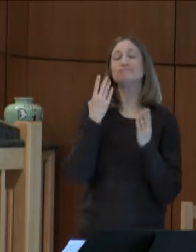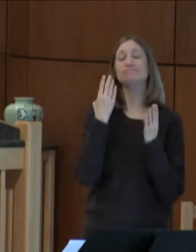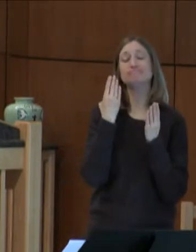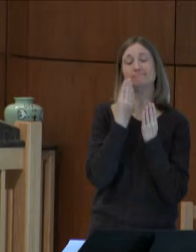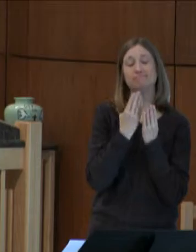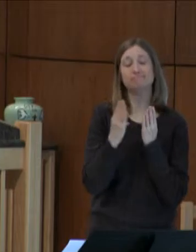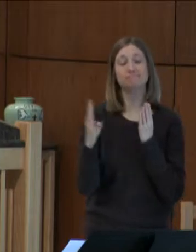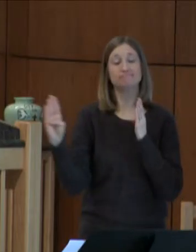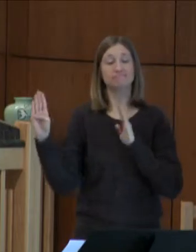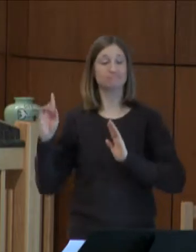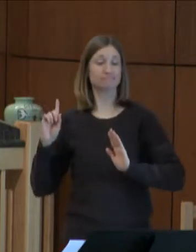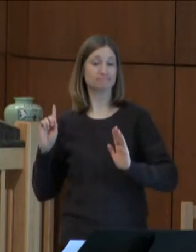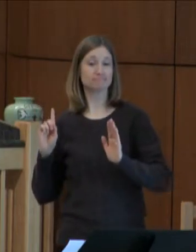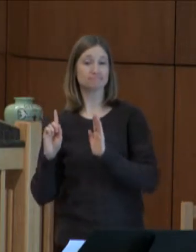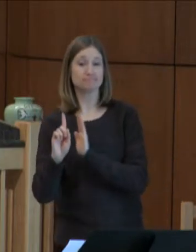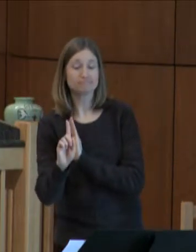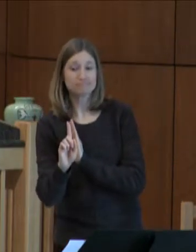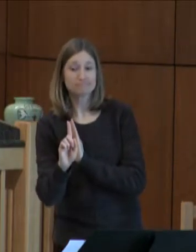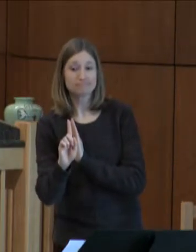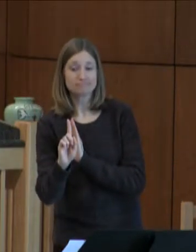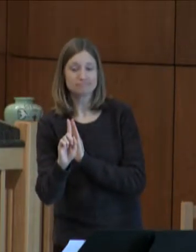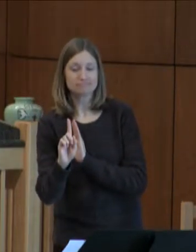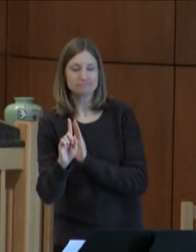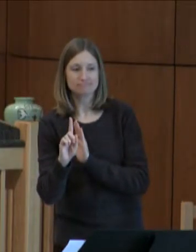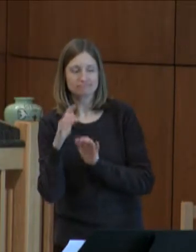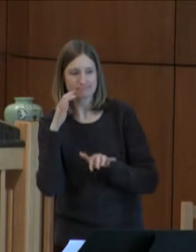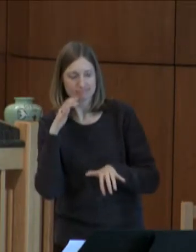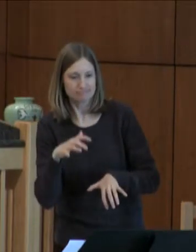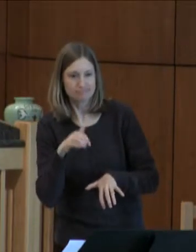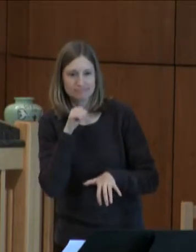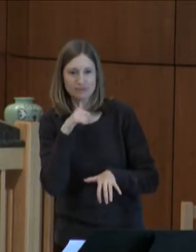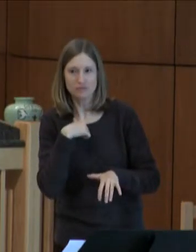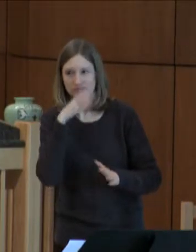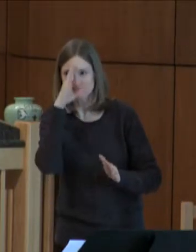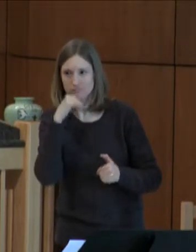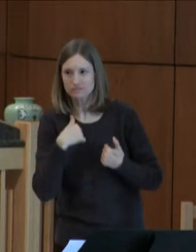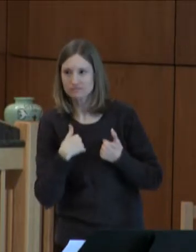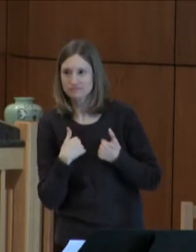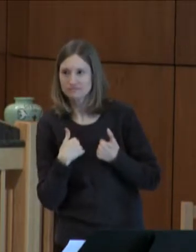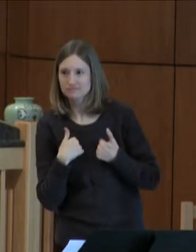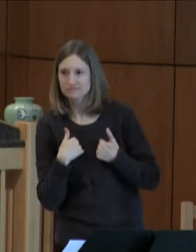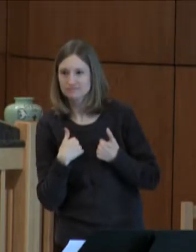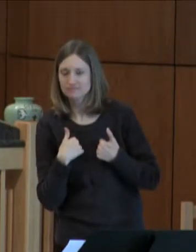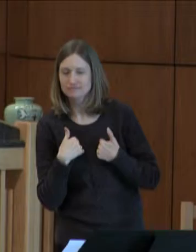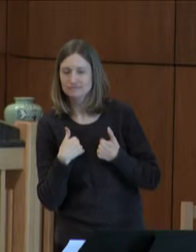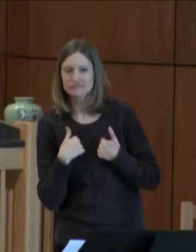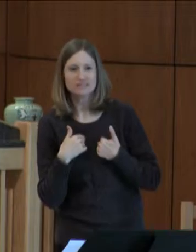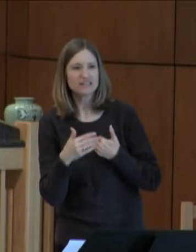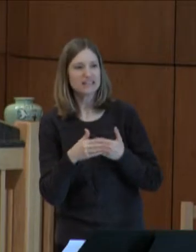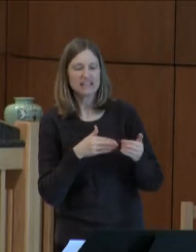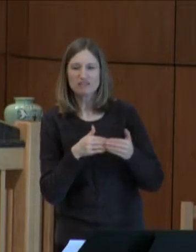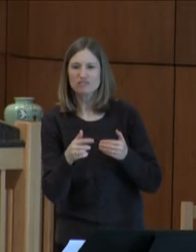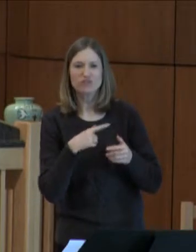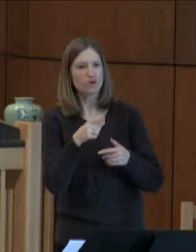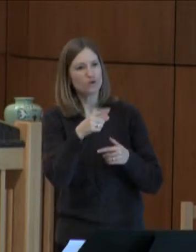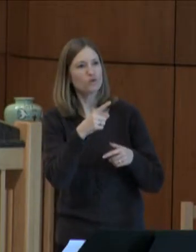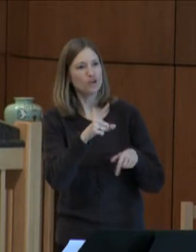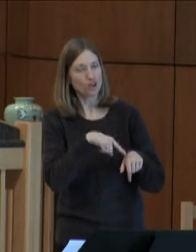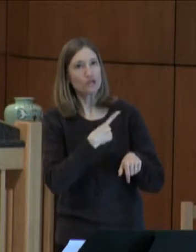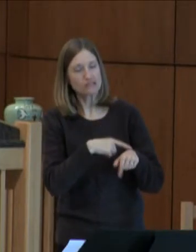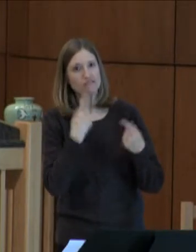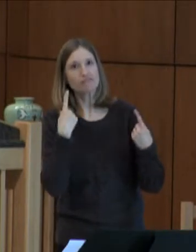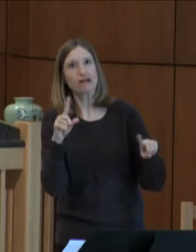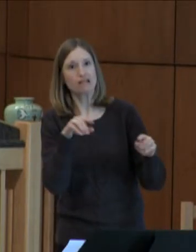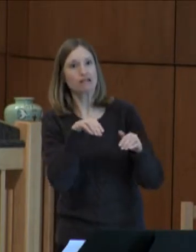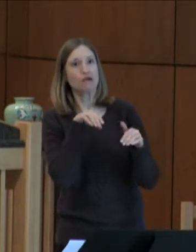when I got there was not what I expected. Even though she'd had to wait a long time to get a room,